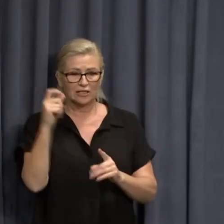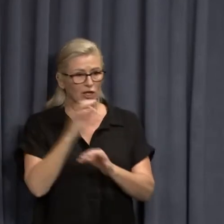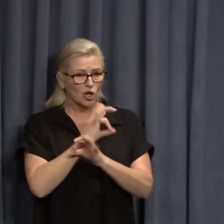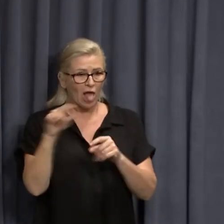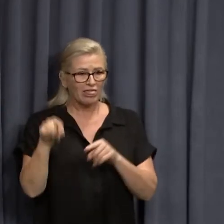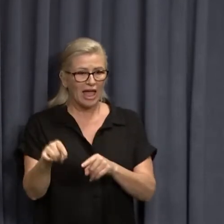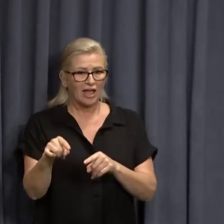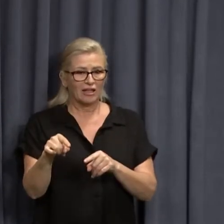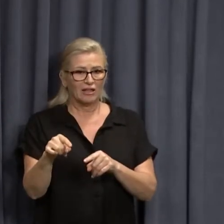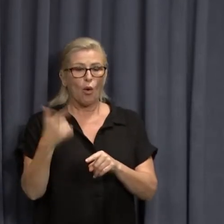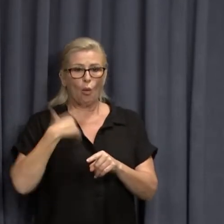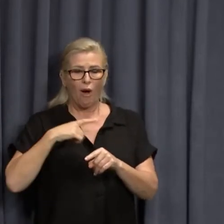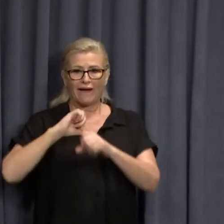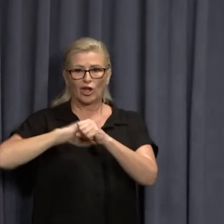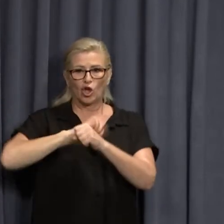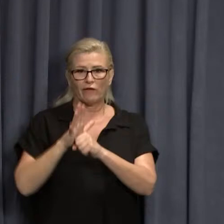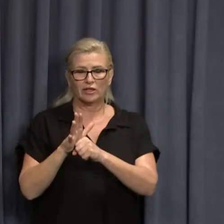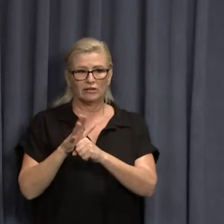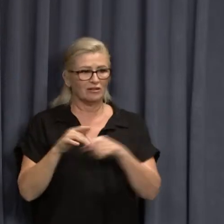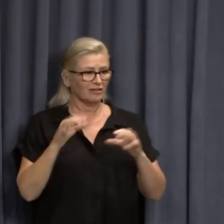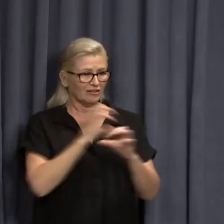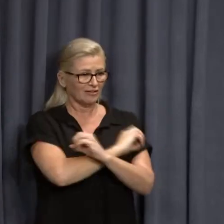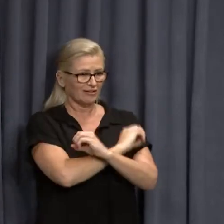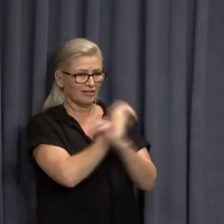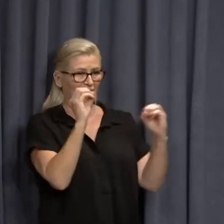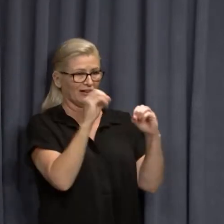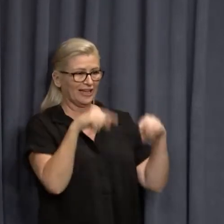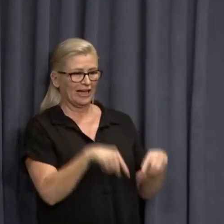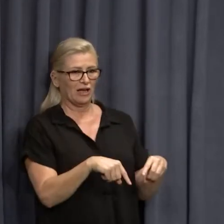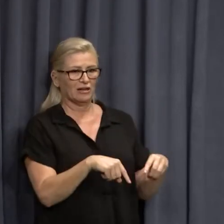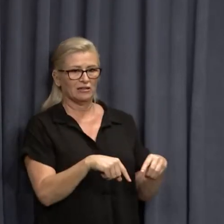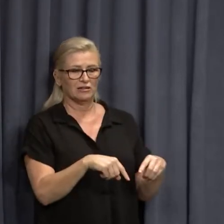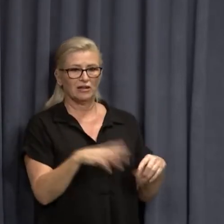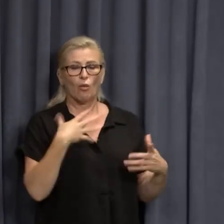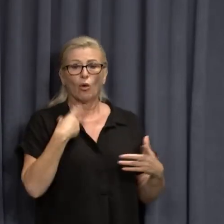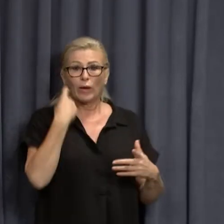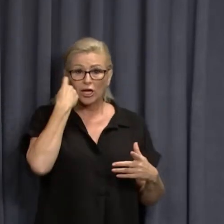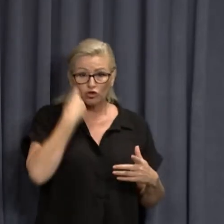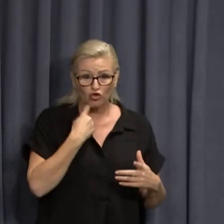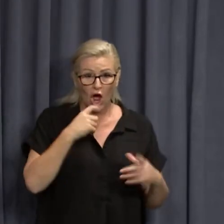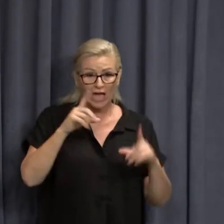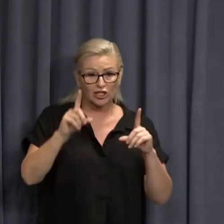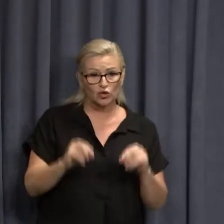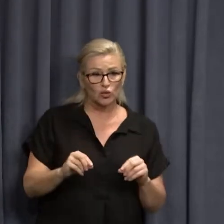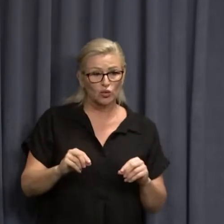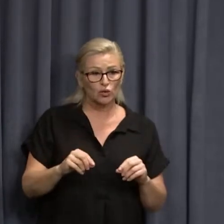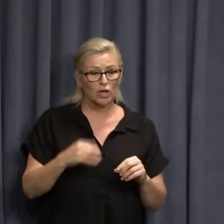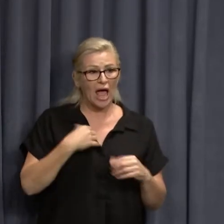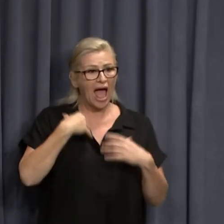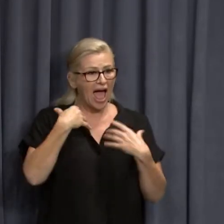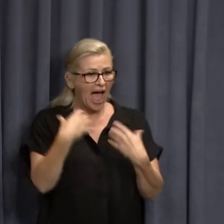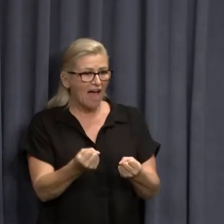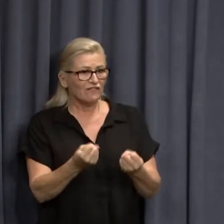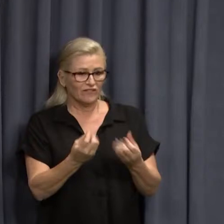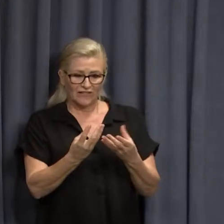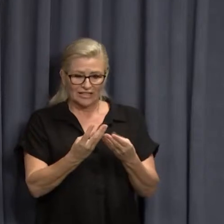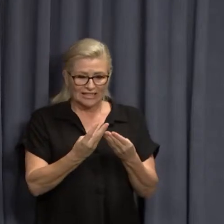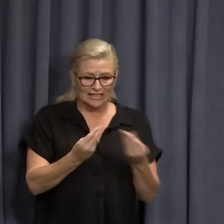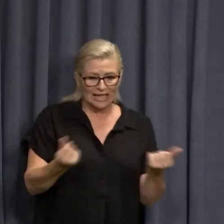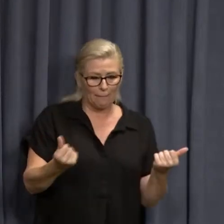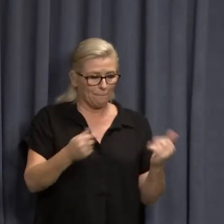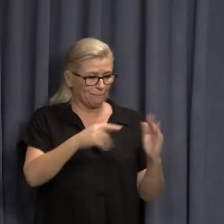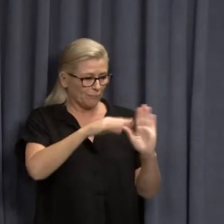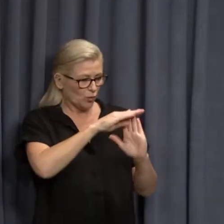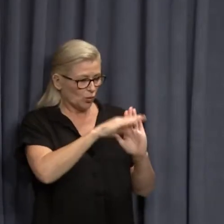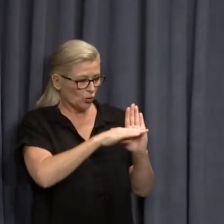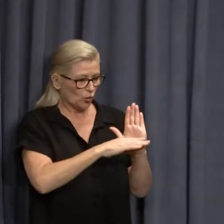because of COVID. Here, we don't have that at all. And what we're trying to do is come up with measures and certainly